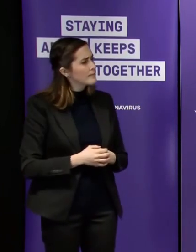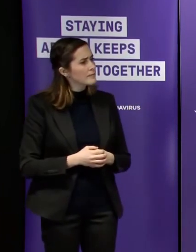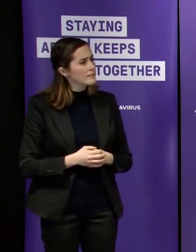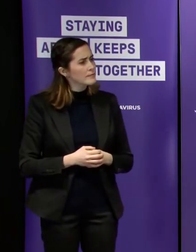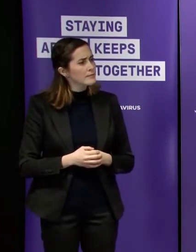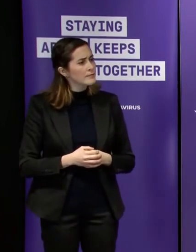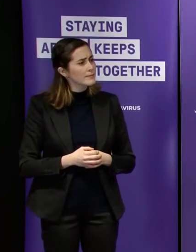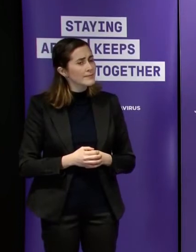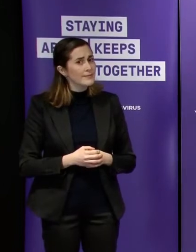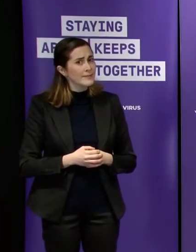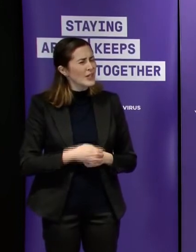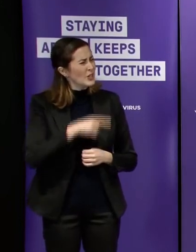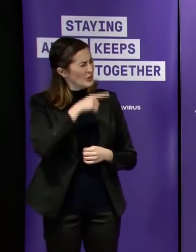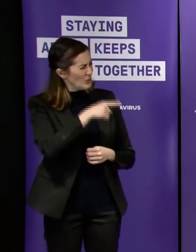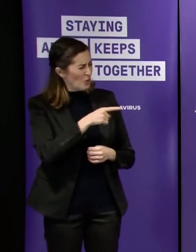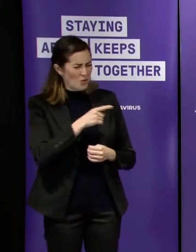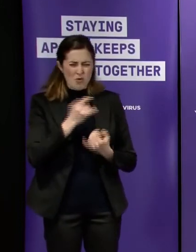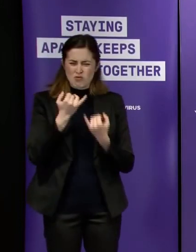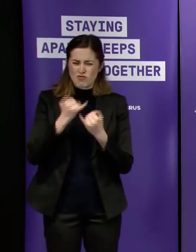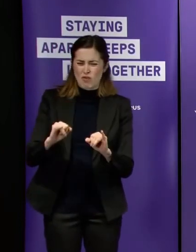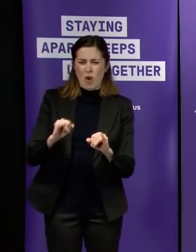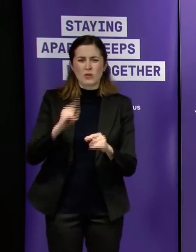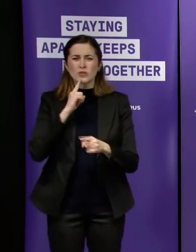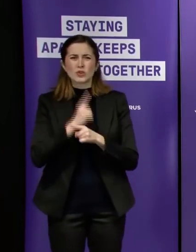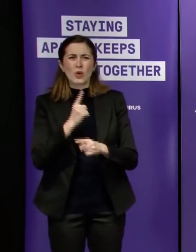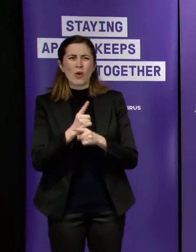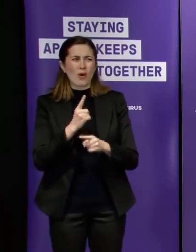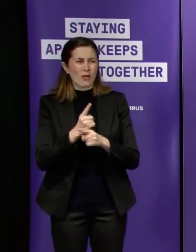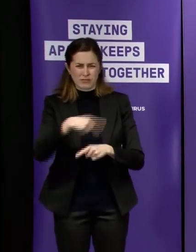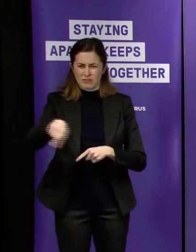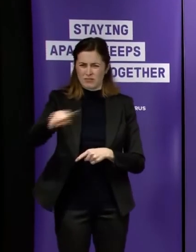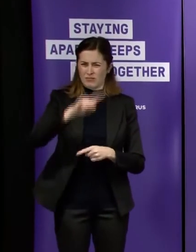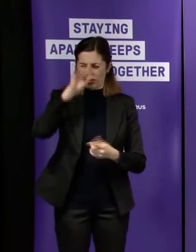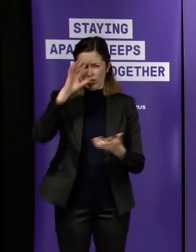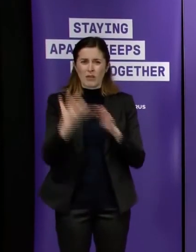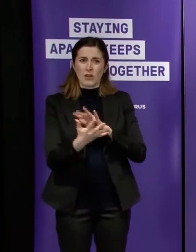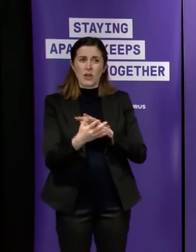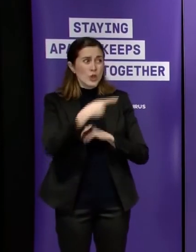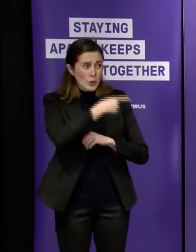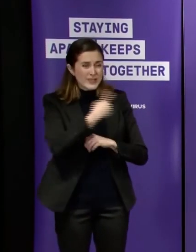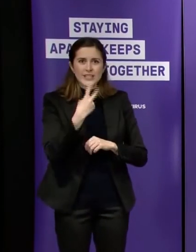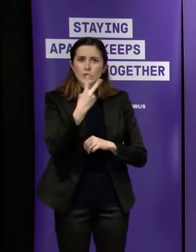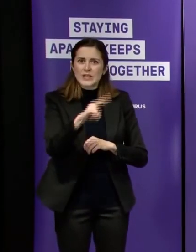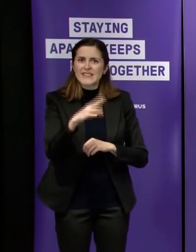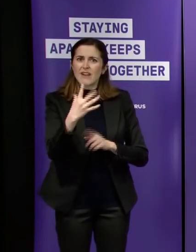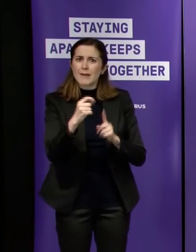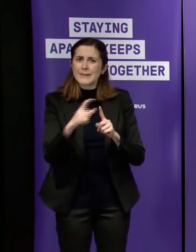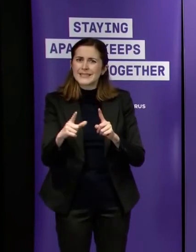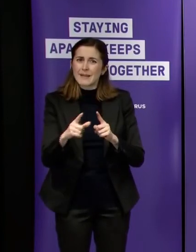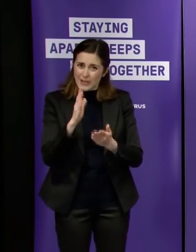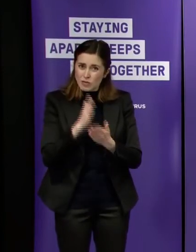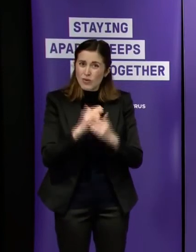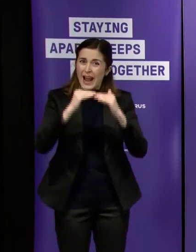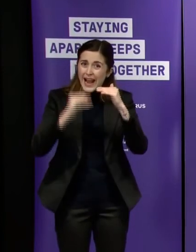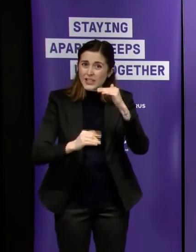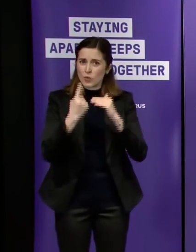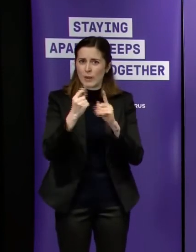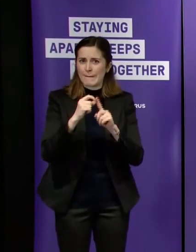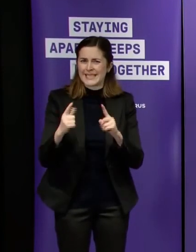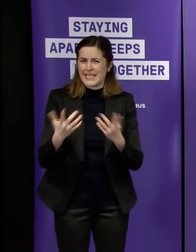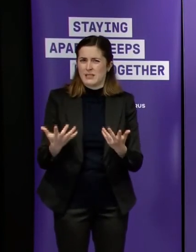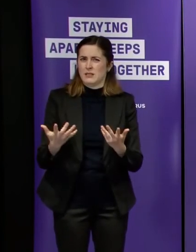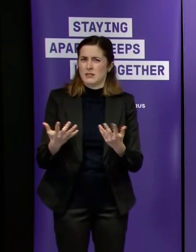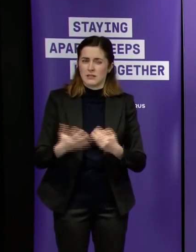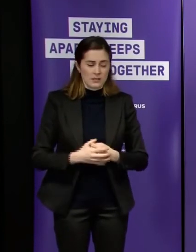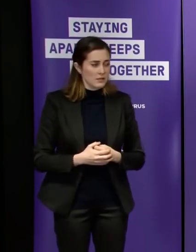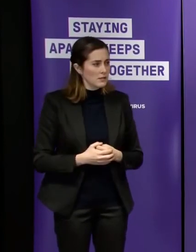victorians assumed so many more people were breaching the self-isolation rules when it's actually less than one again i'm not i'm not here to ask you questions but if i